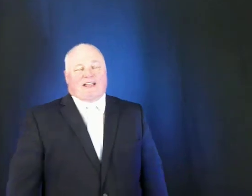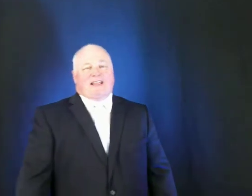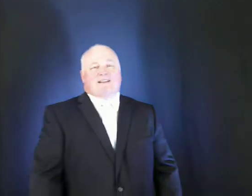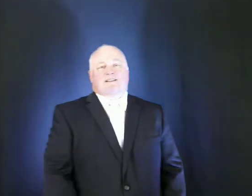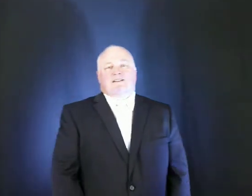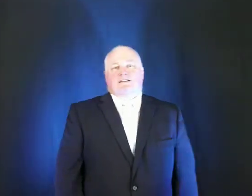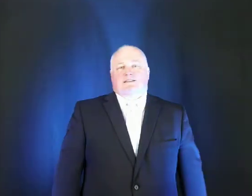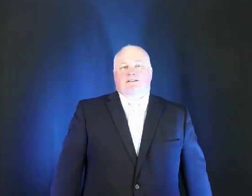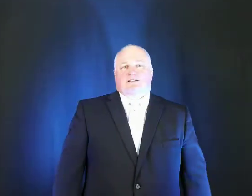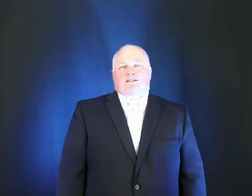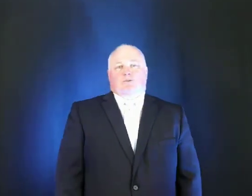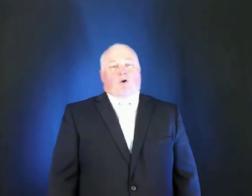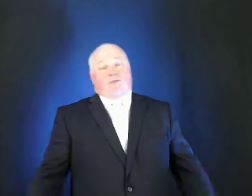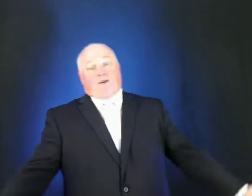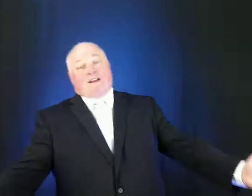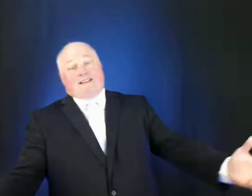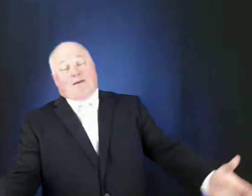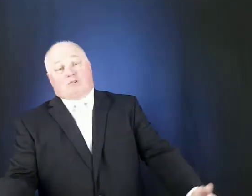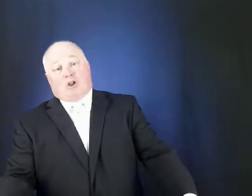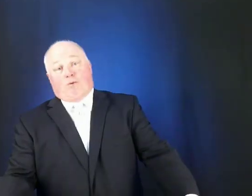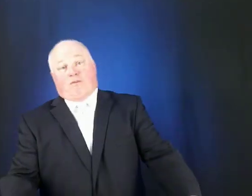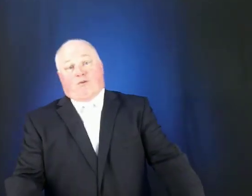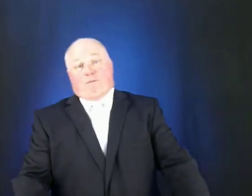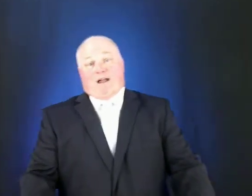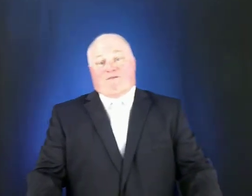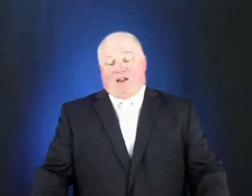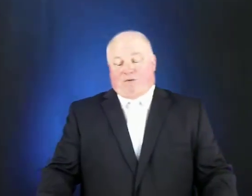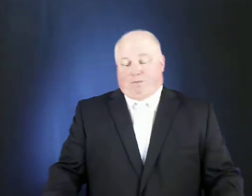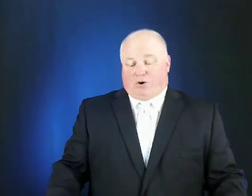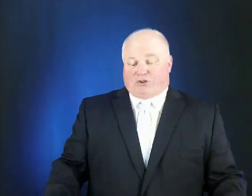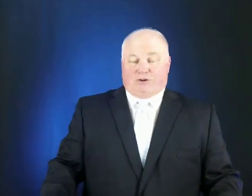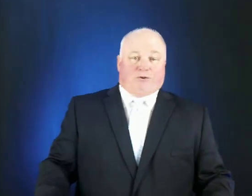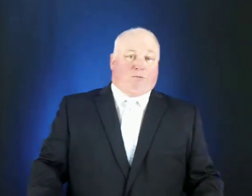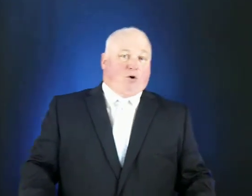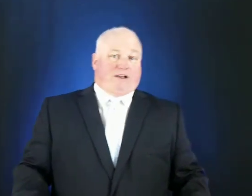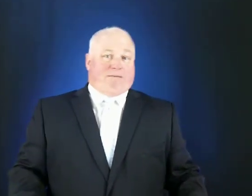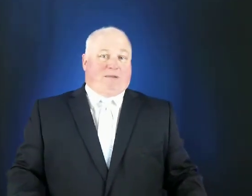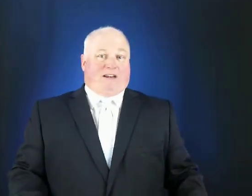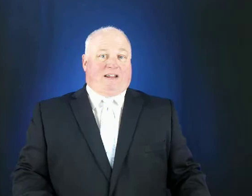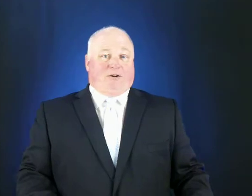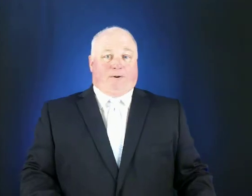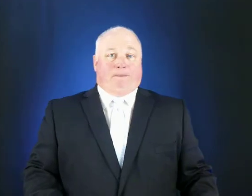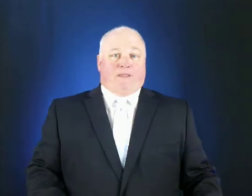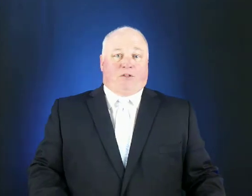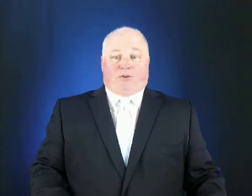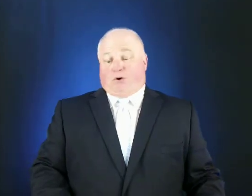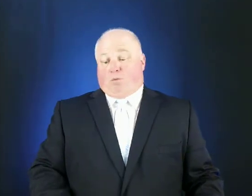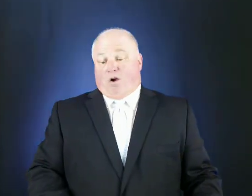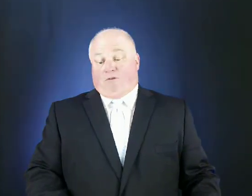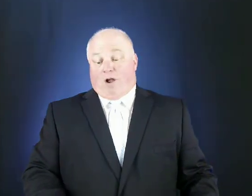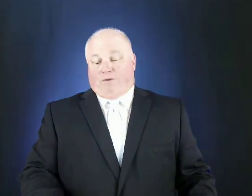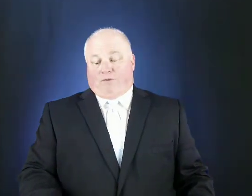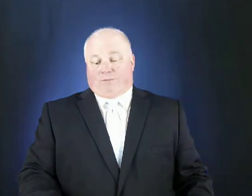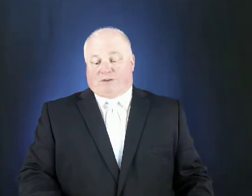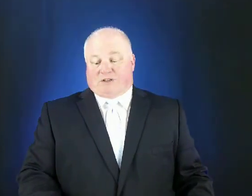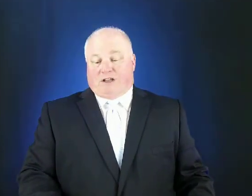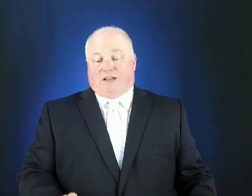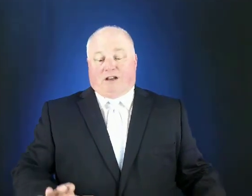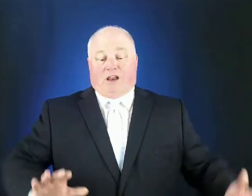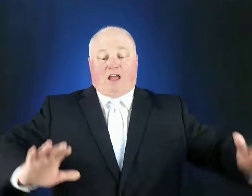quite frankly that was long before my favorite Martian or Mork and Mindy or third rock from the sun a lot